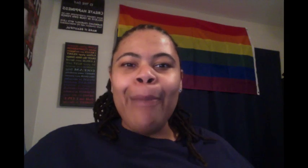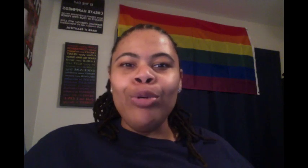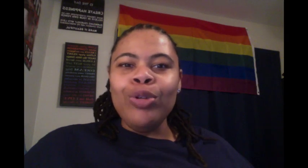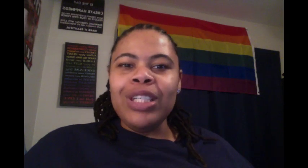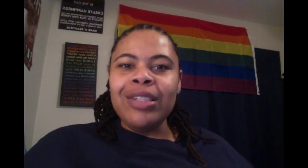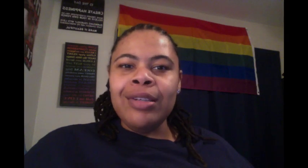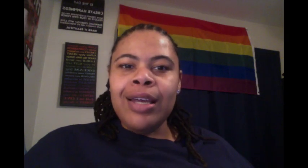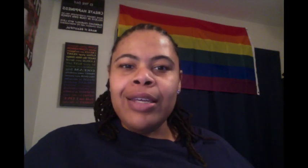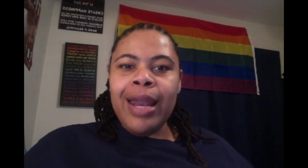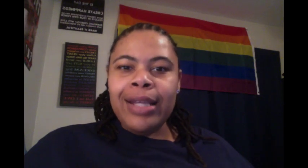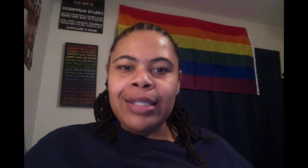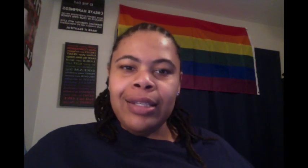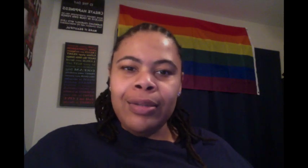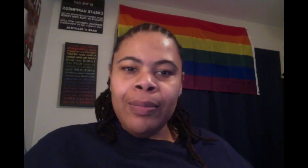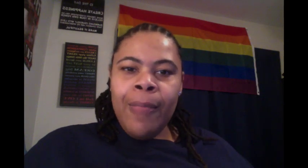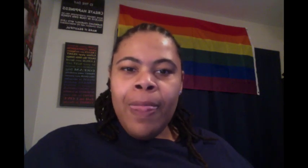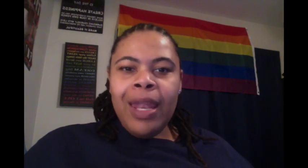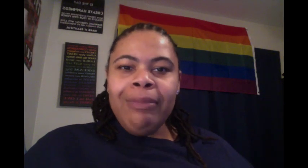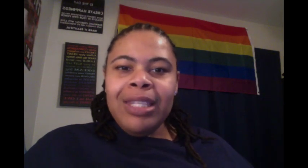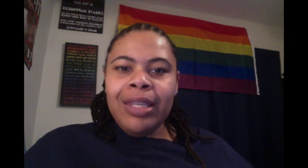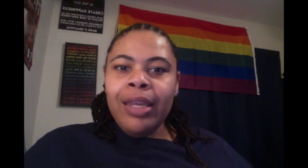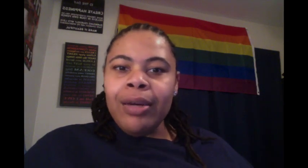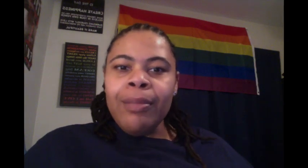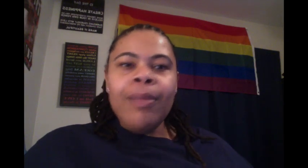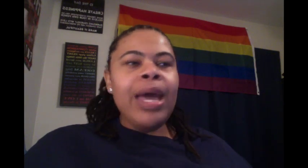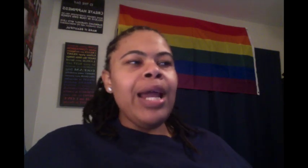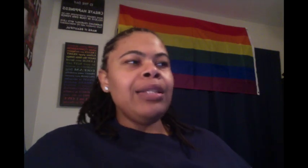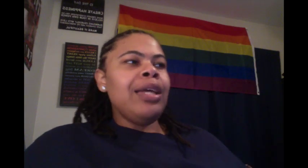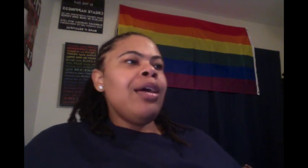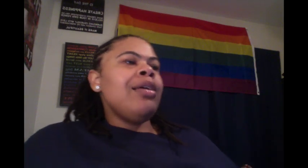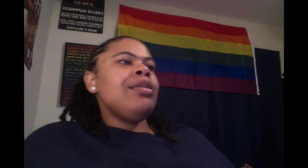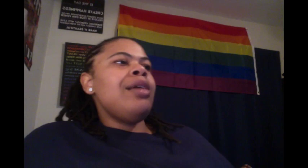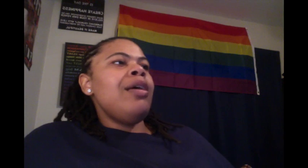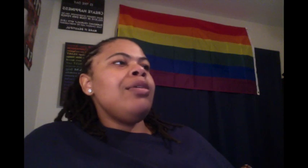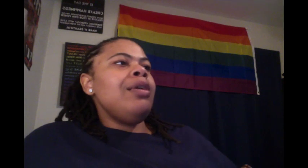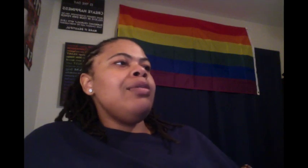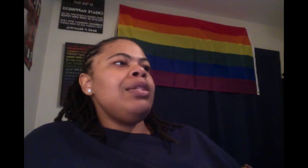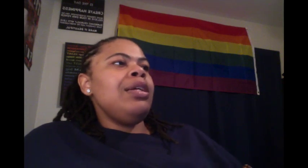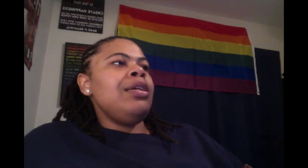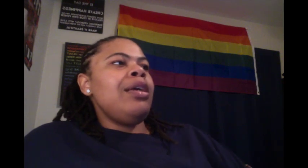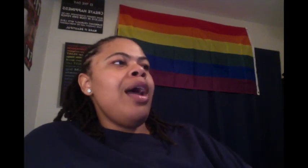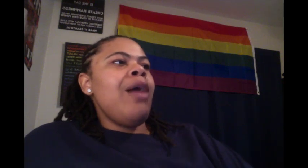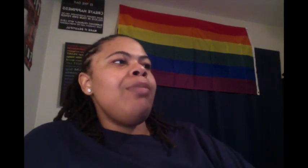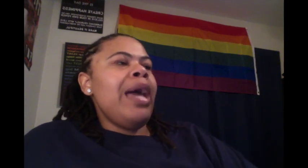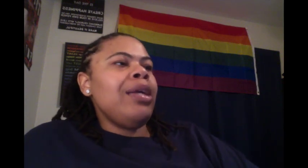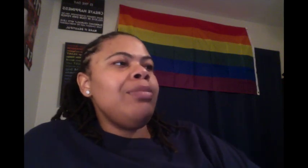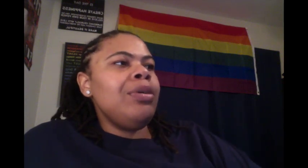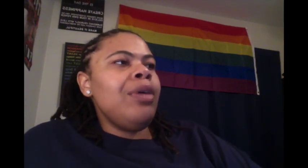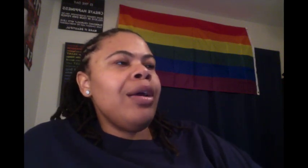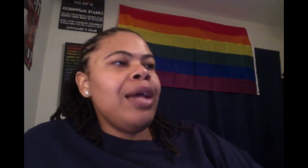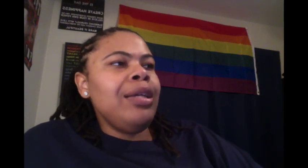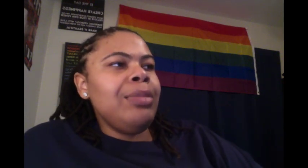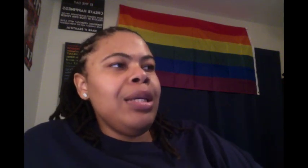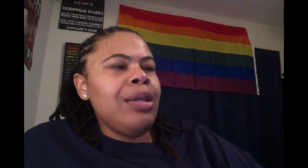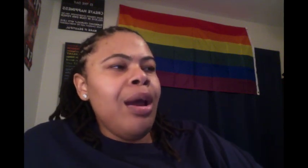bruises. Can I see him? Let me see him. And I said, sir, you don't see how black and blue her goddamn knees are?